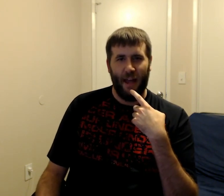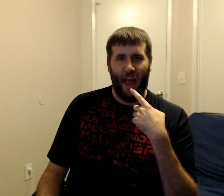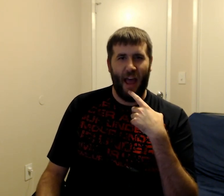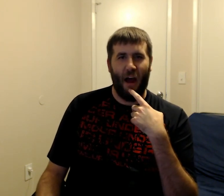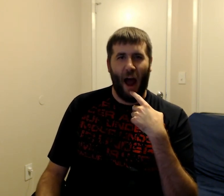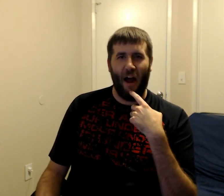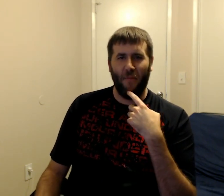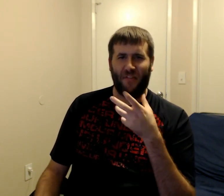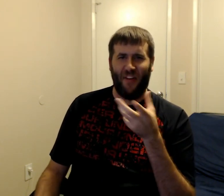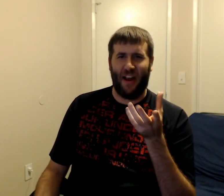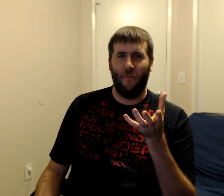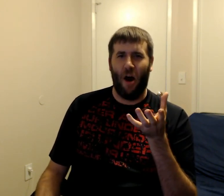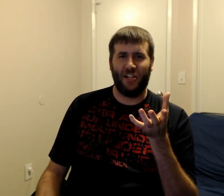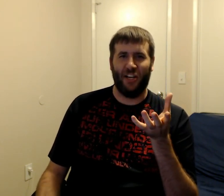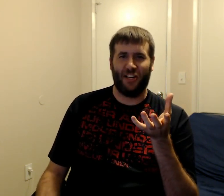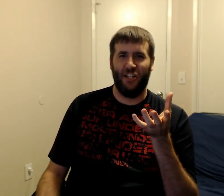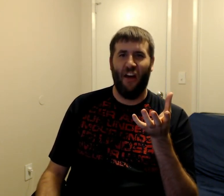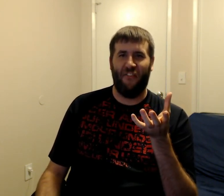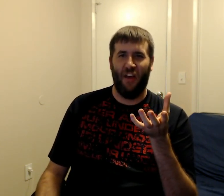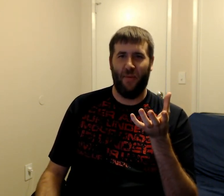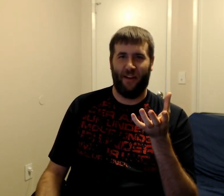I almost feel like I'm watching a snuff film here.